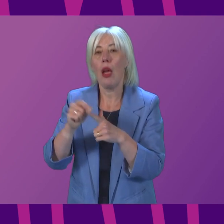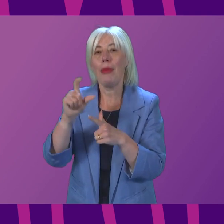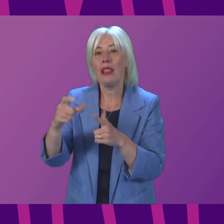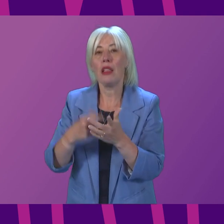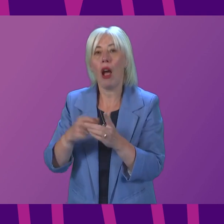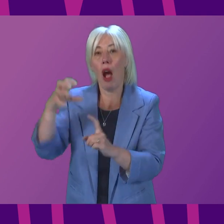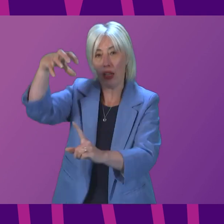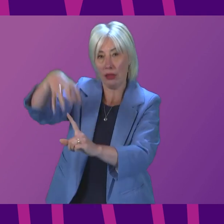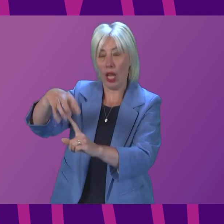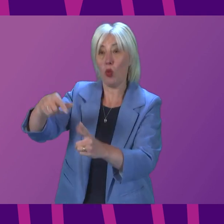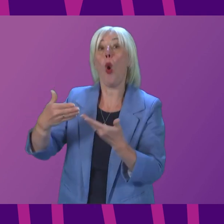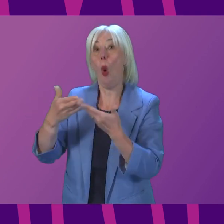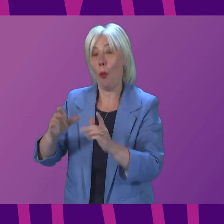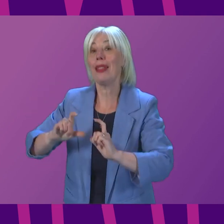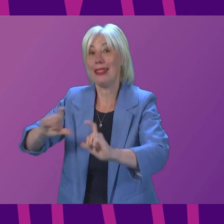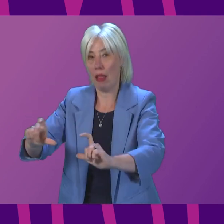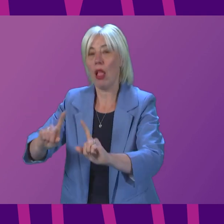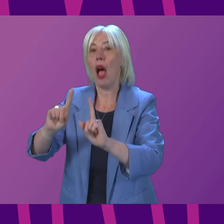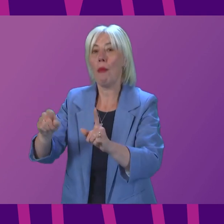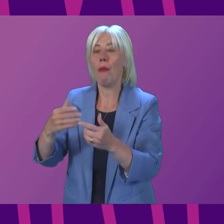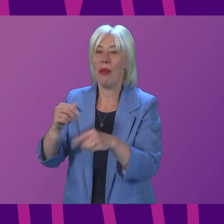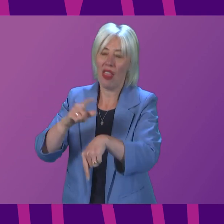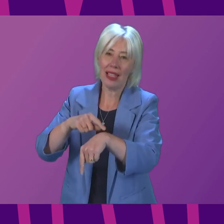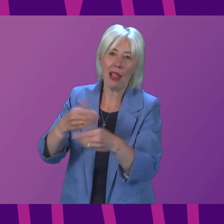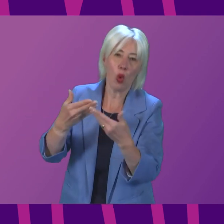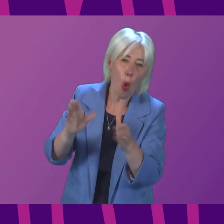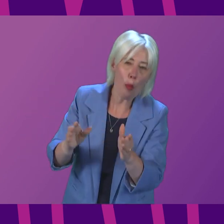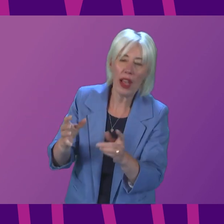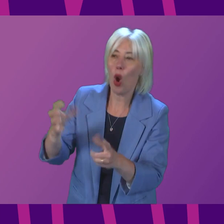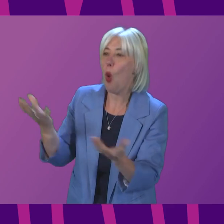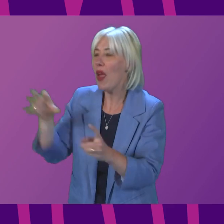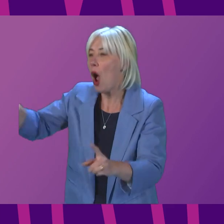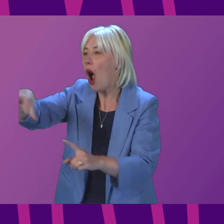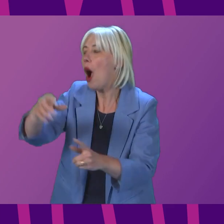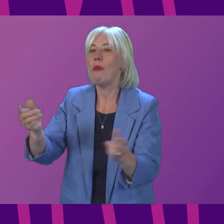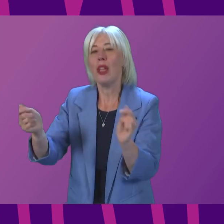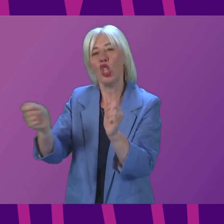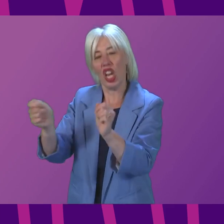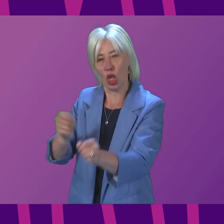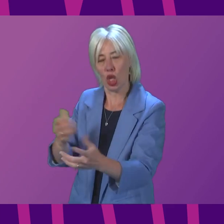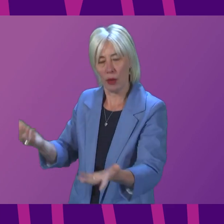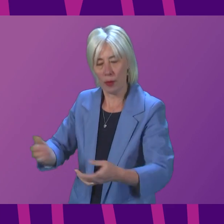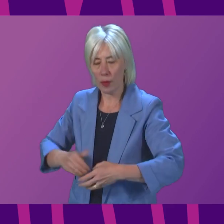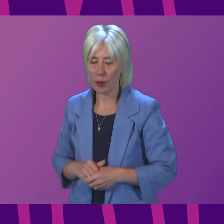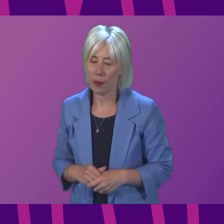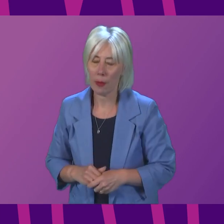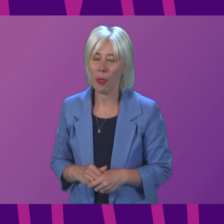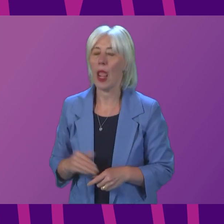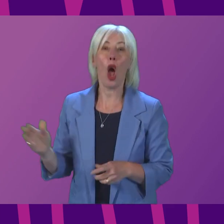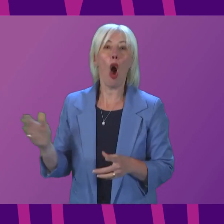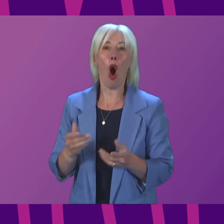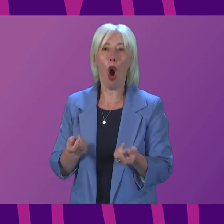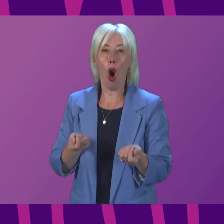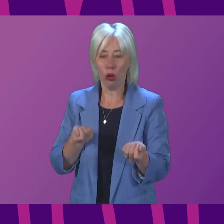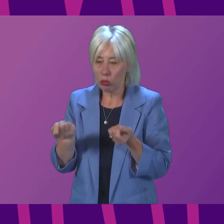open during this period, though opening hours and locations may change during the transition. Siding officer, though, as with all measures, we will